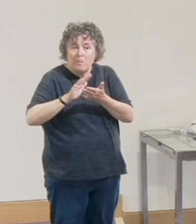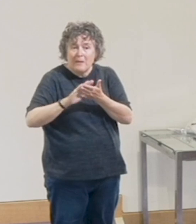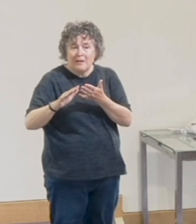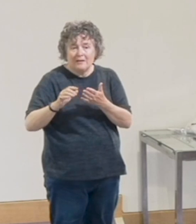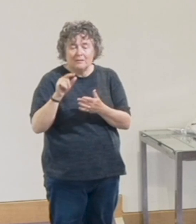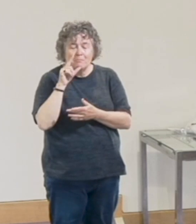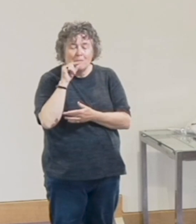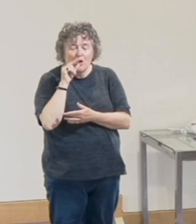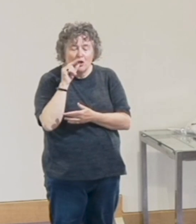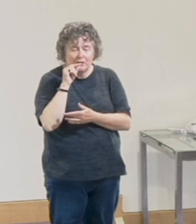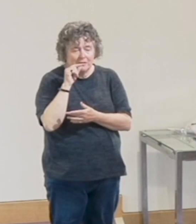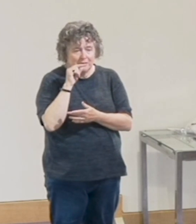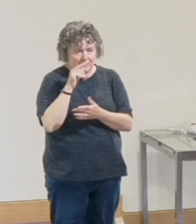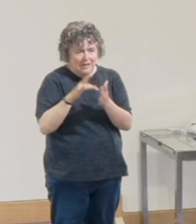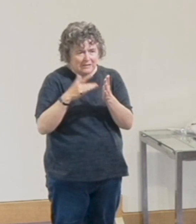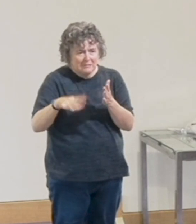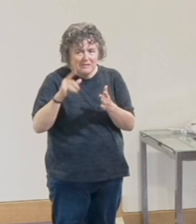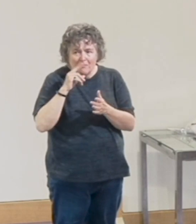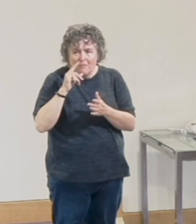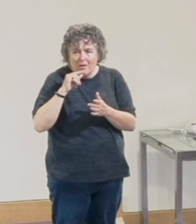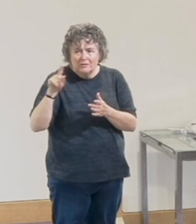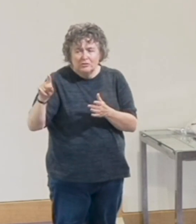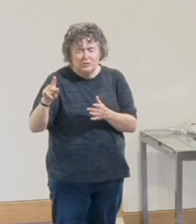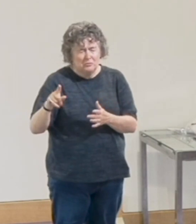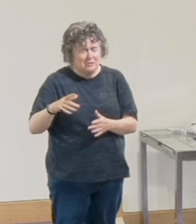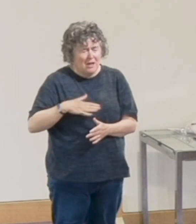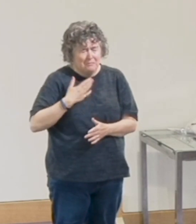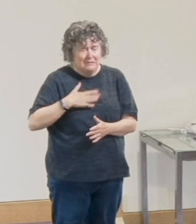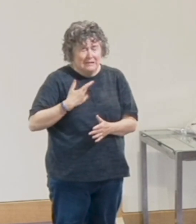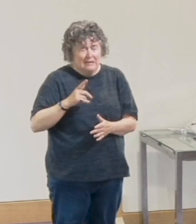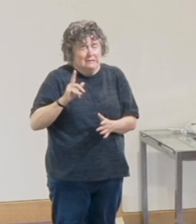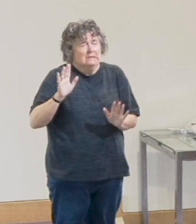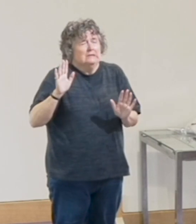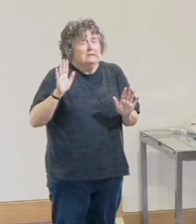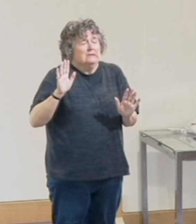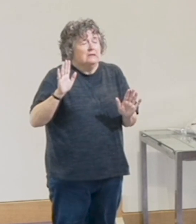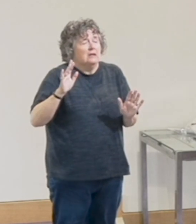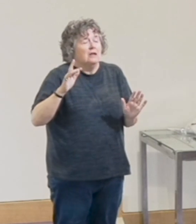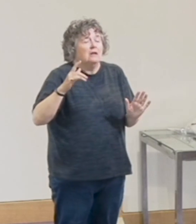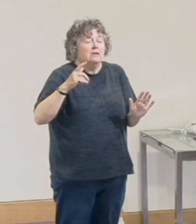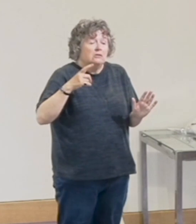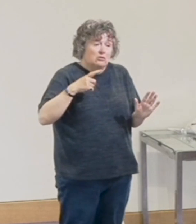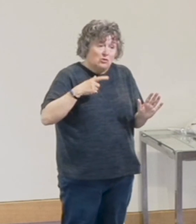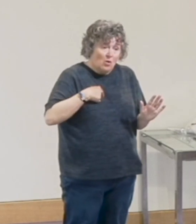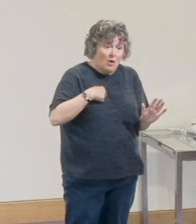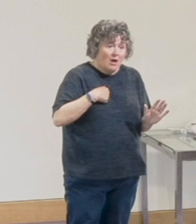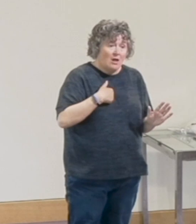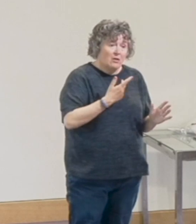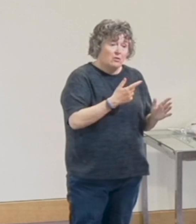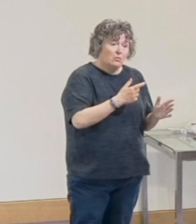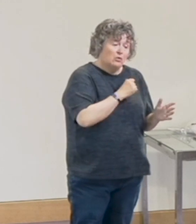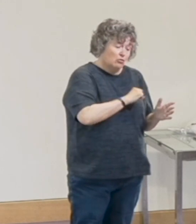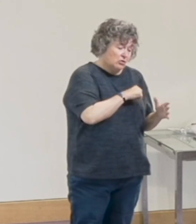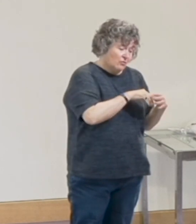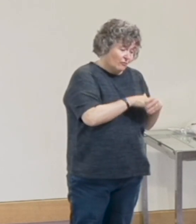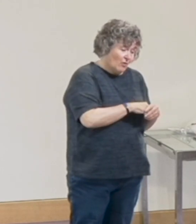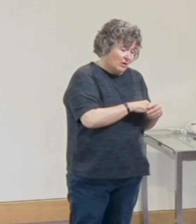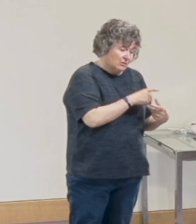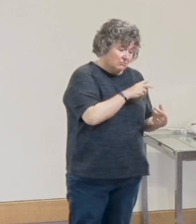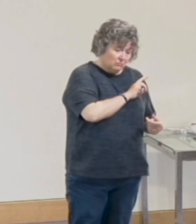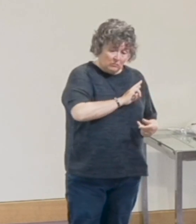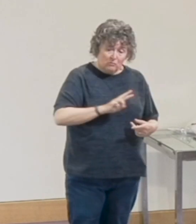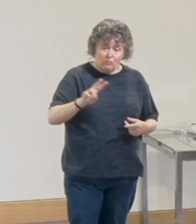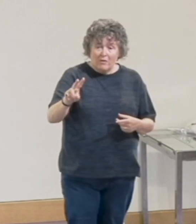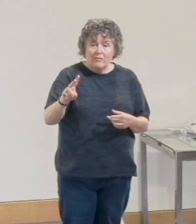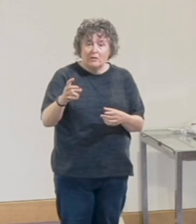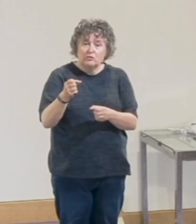She was distraught. She just didn't know what to do. So I got together with a Christian brother and went round there